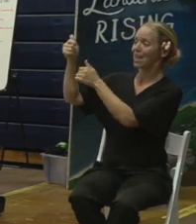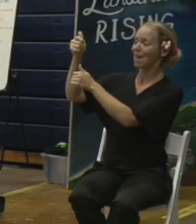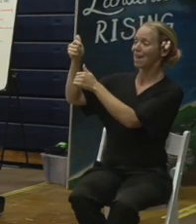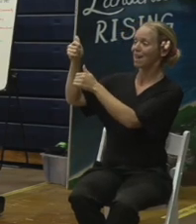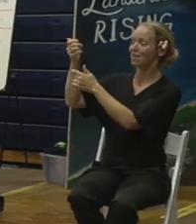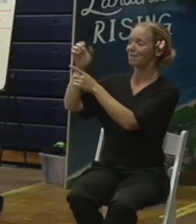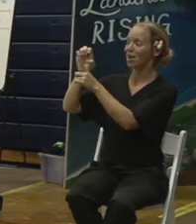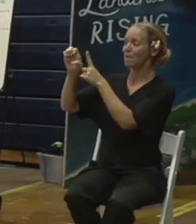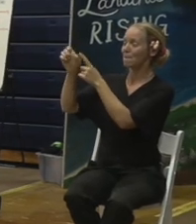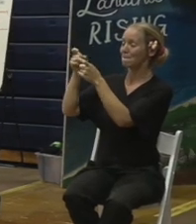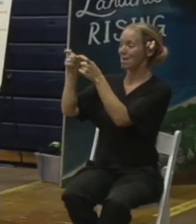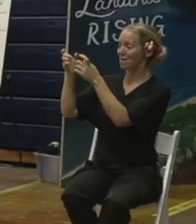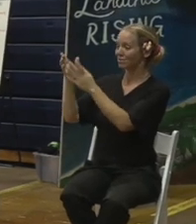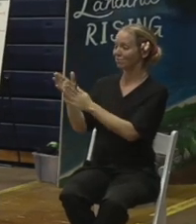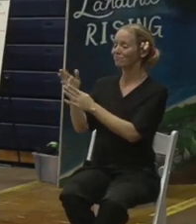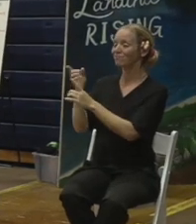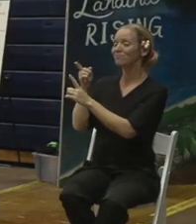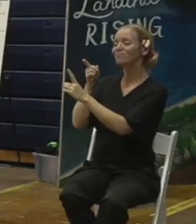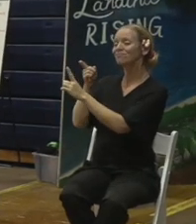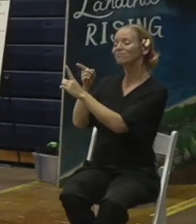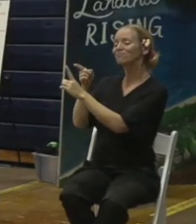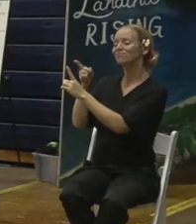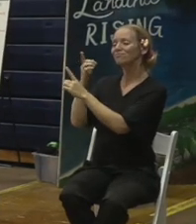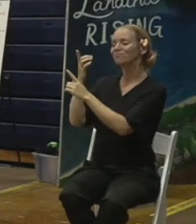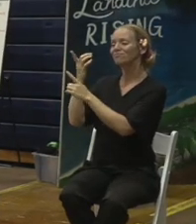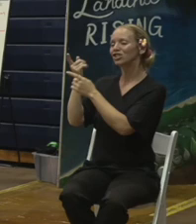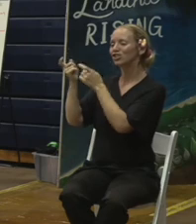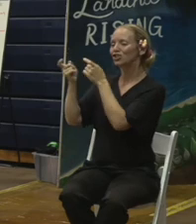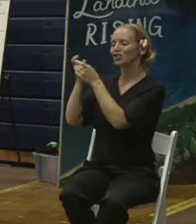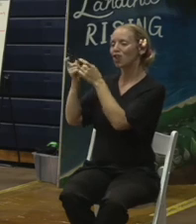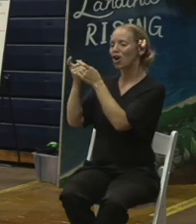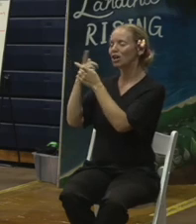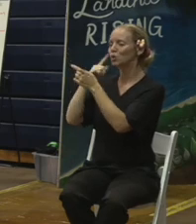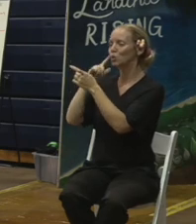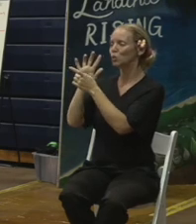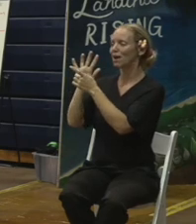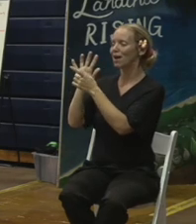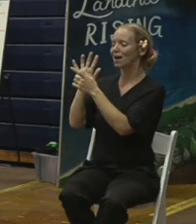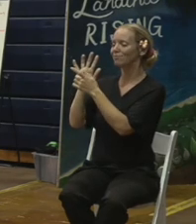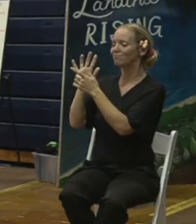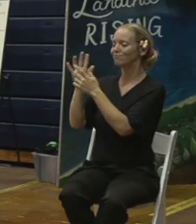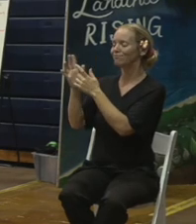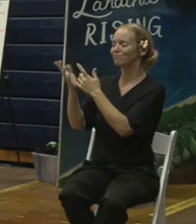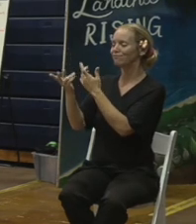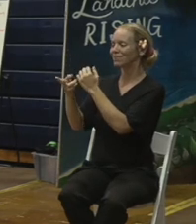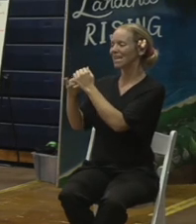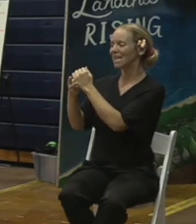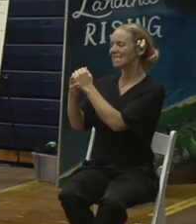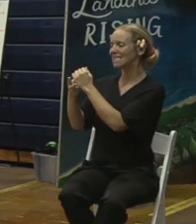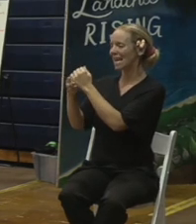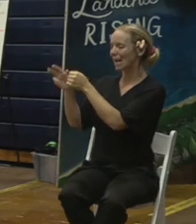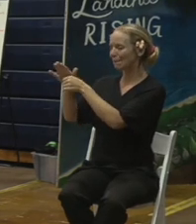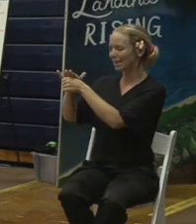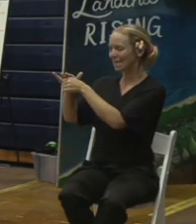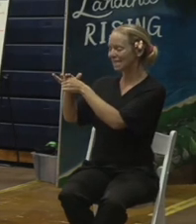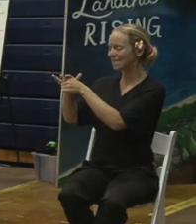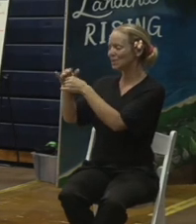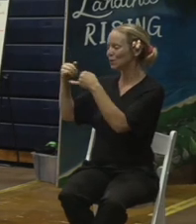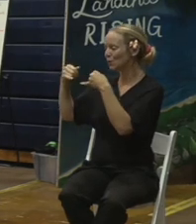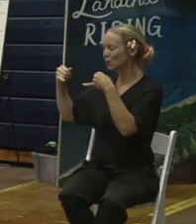They are in charge on behalf of the county for the final containment site. So you'll be hearing from different folks from the